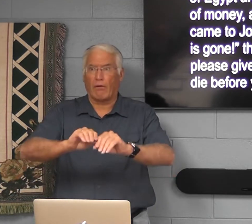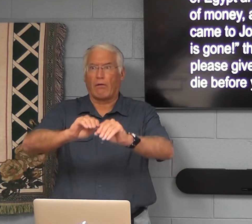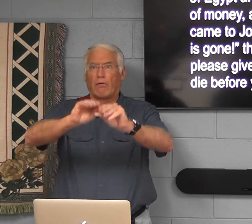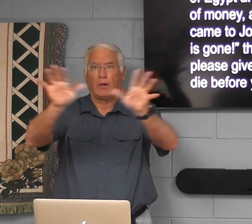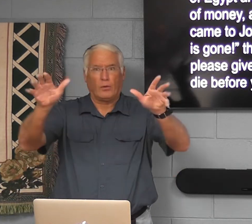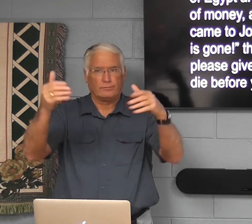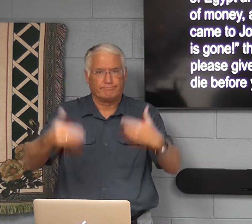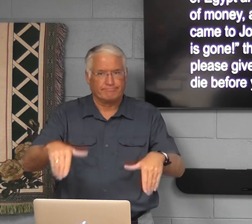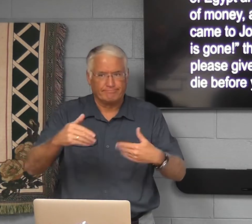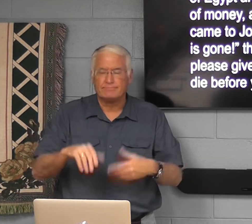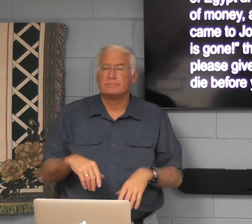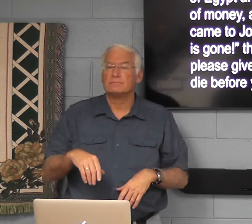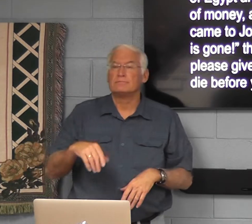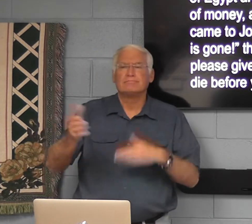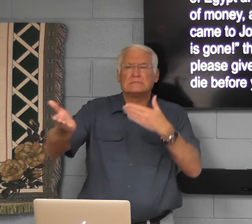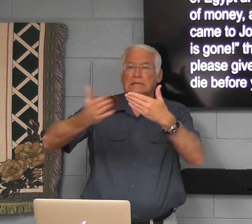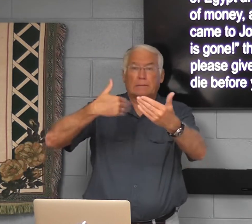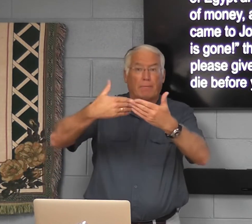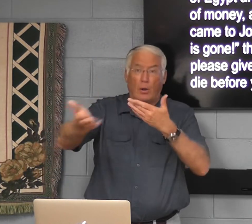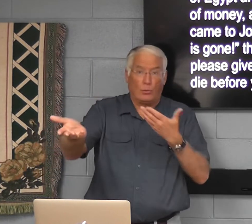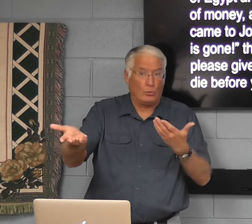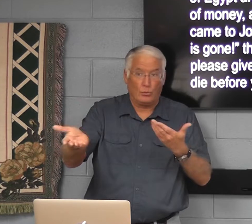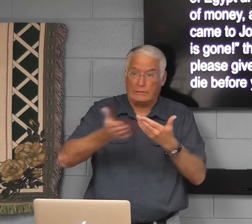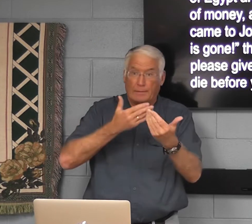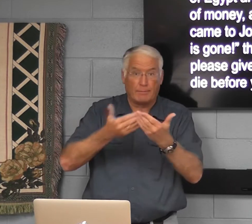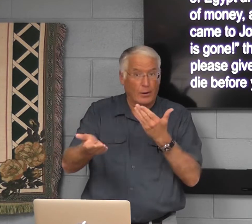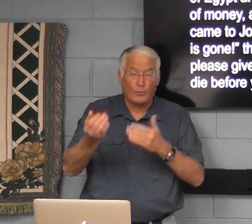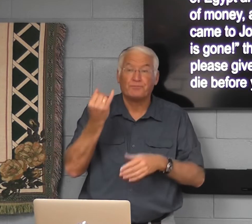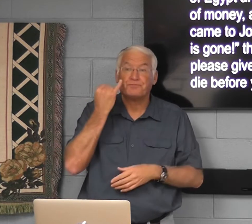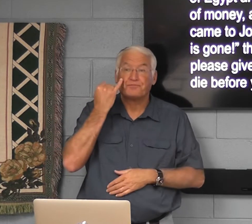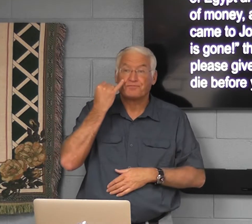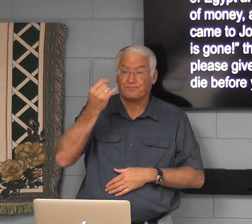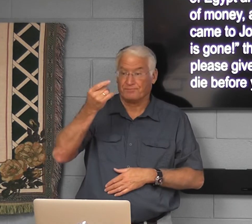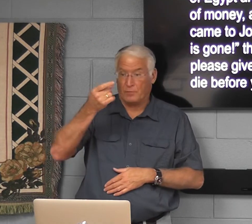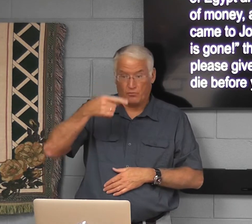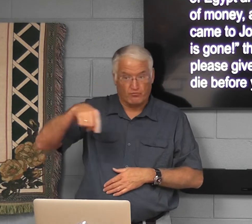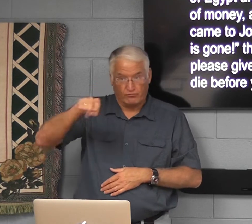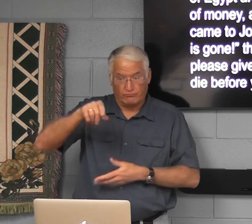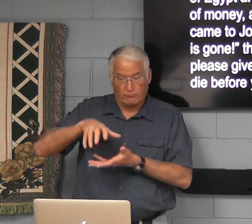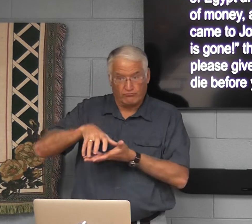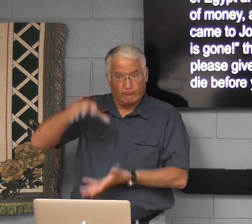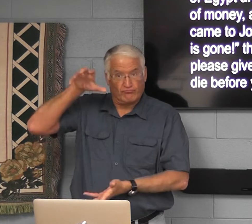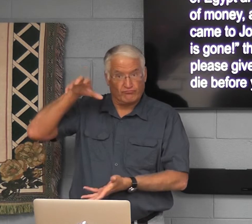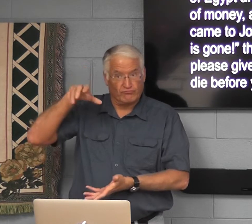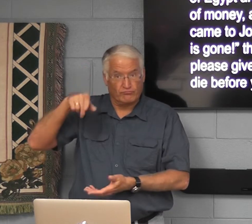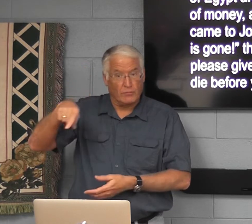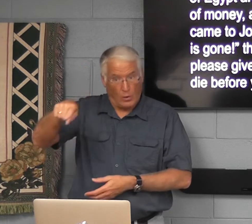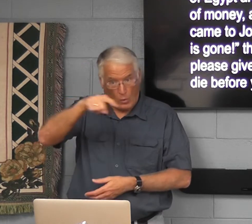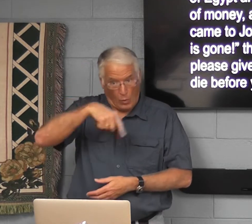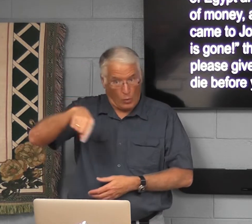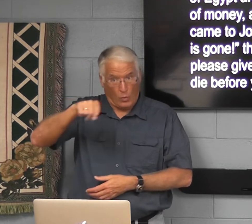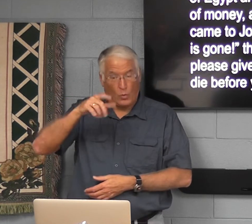So it's clear that it doesn't matter if we have riches.